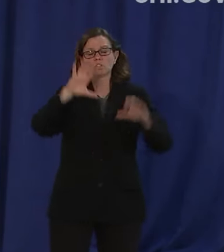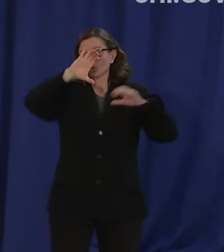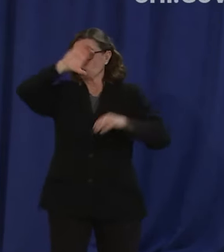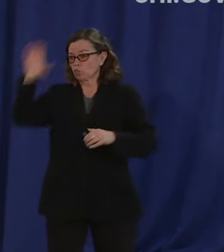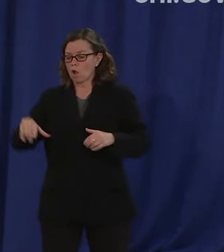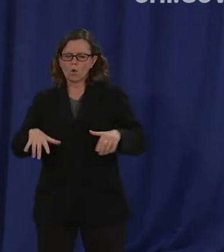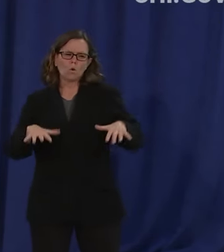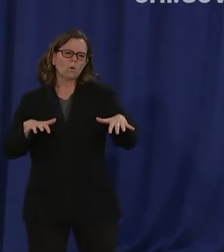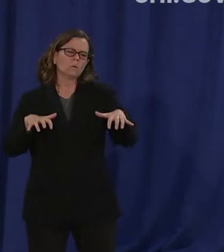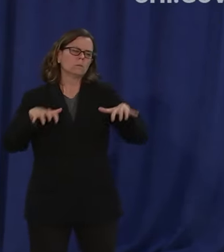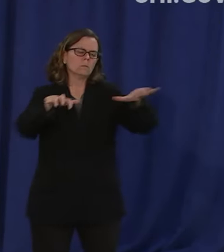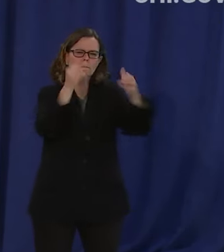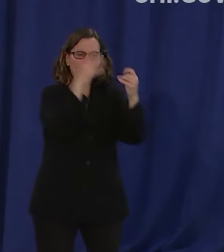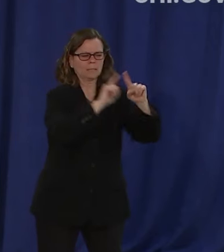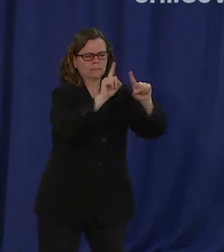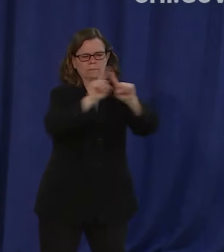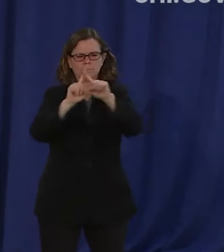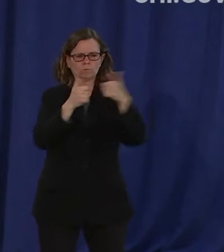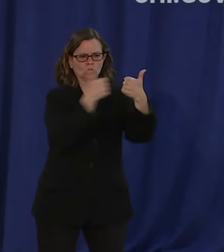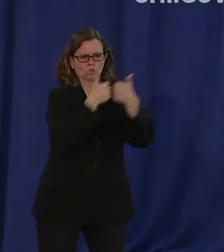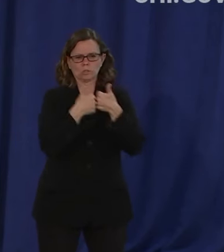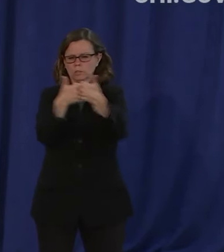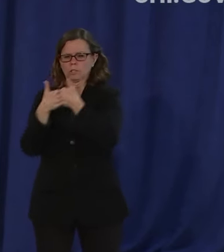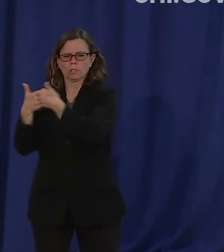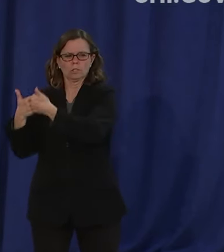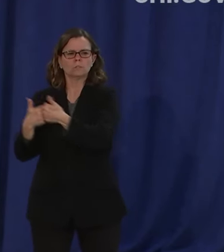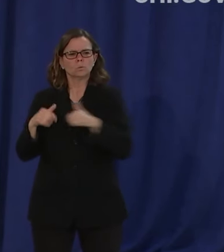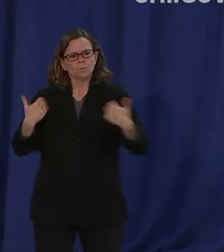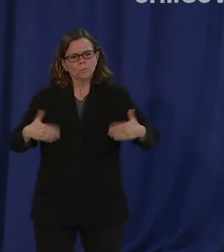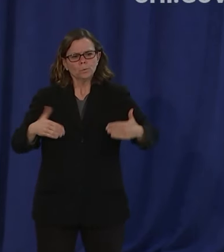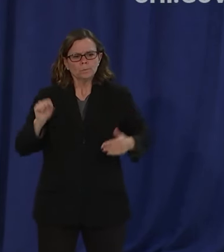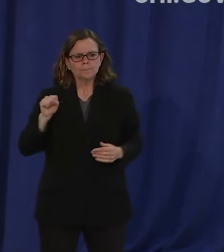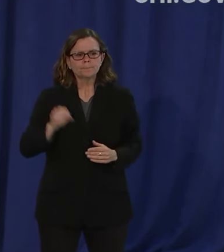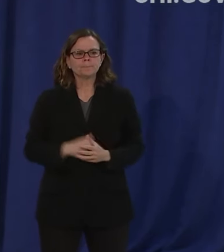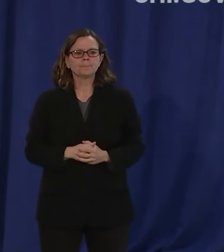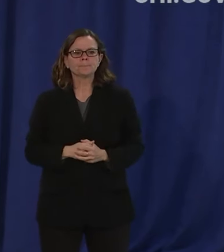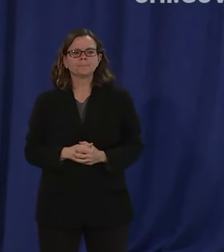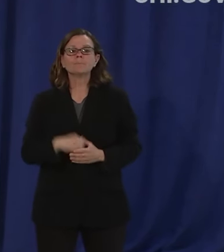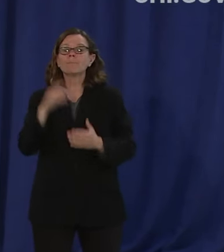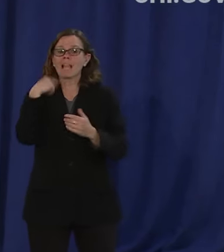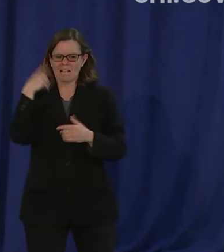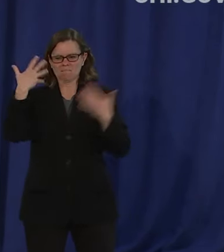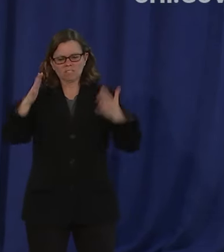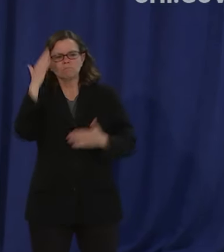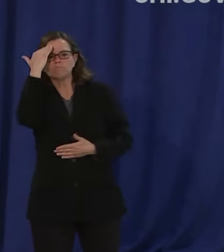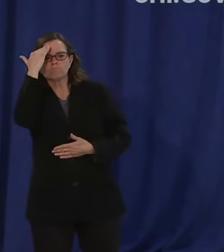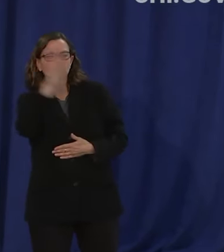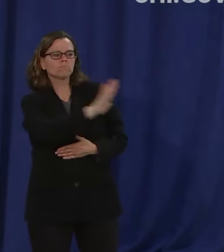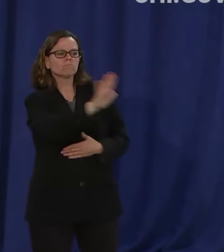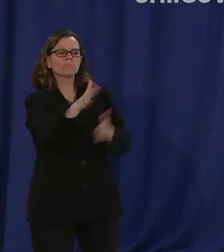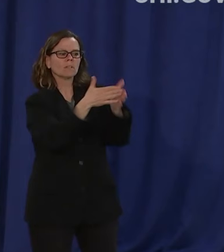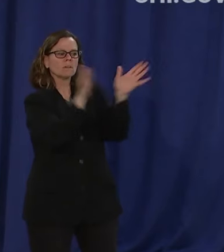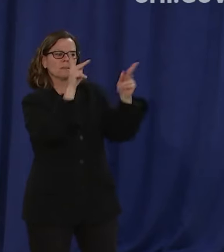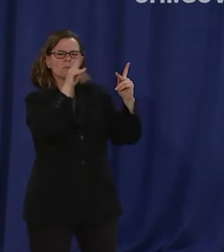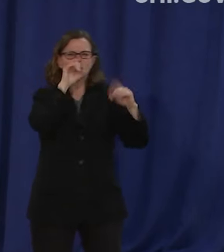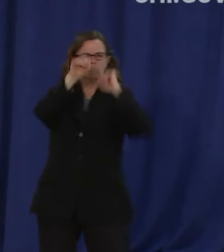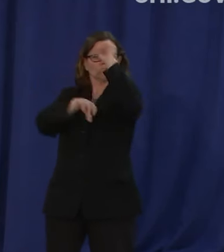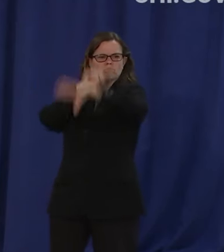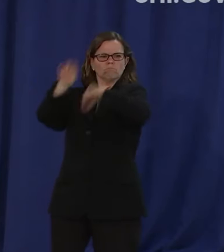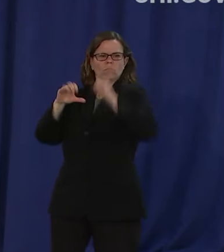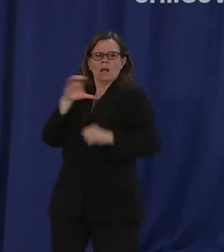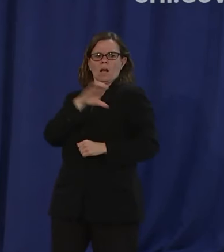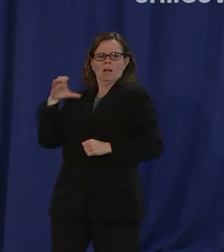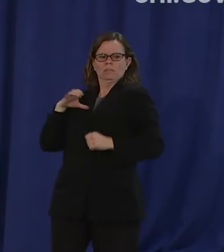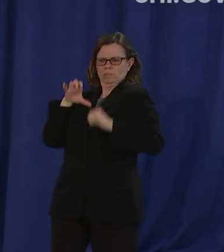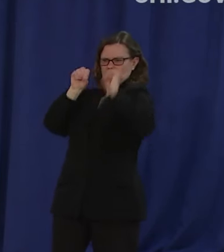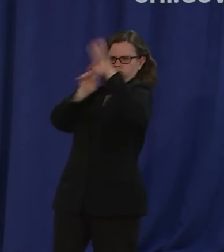public comment period today in City Council a number of landlords and related organizations really spoke up the